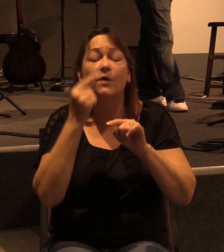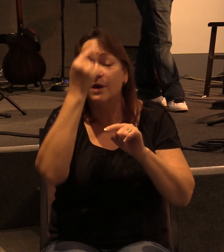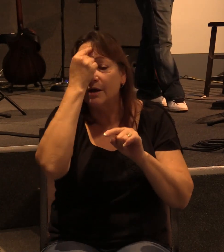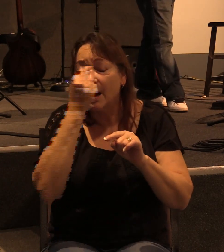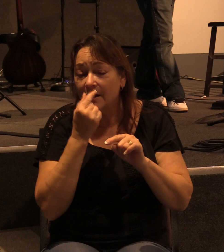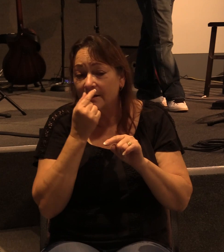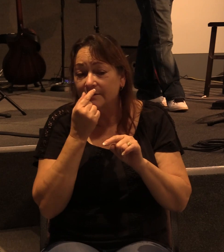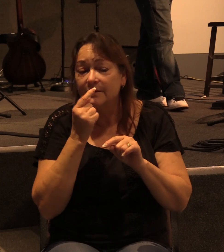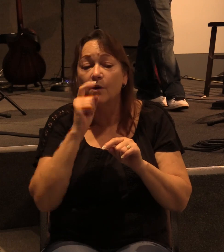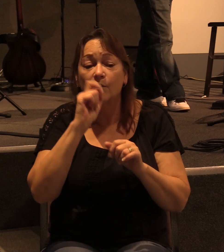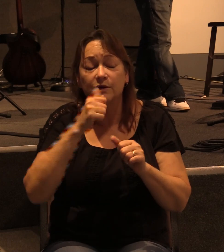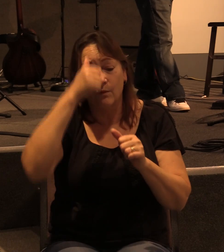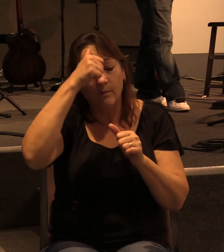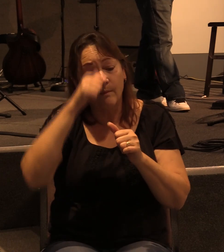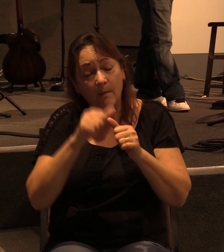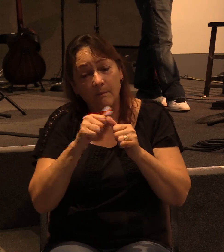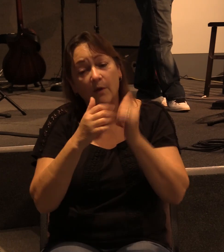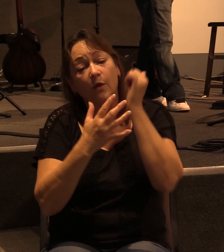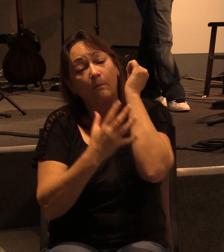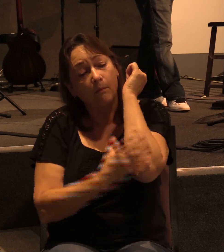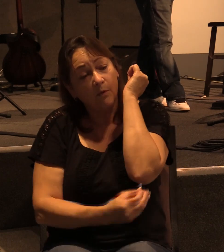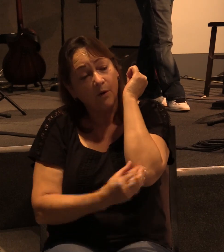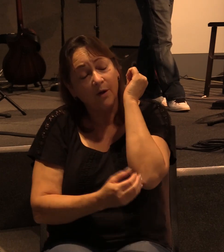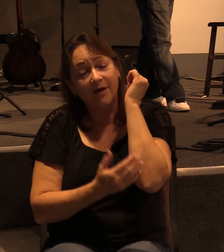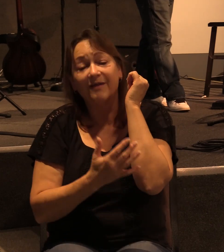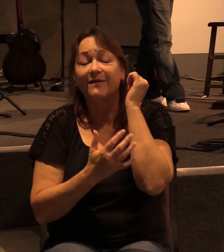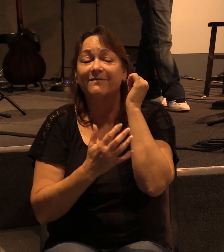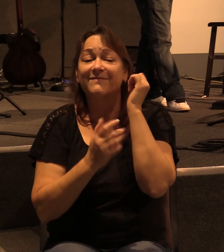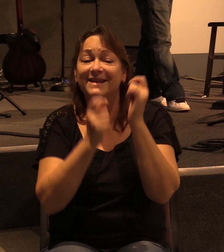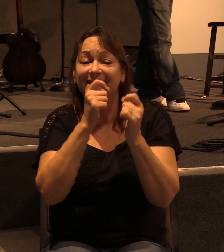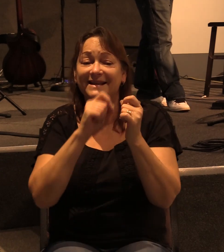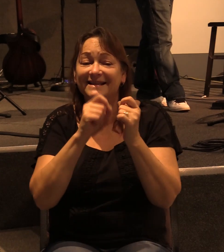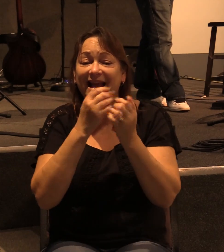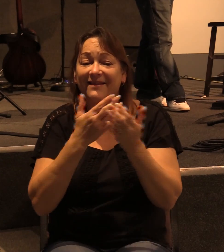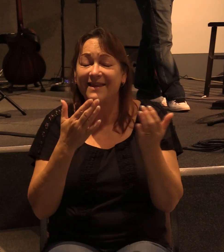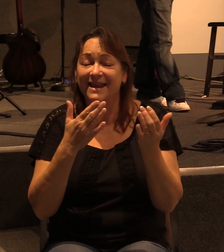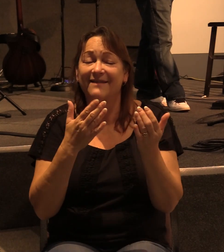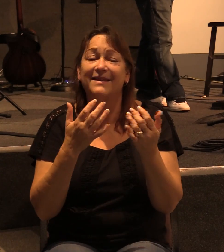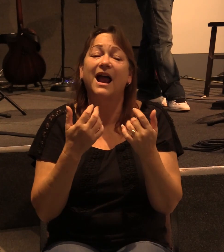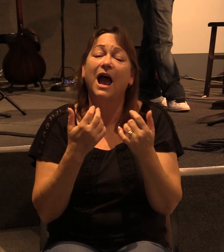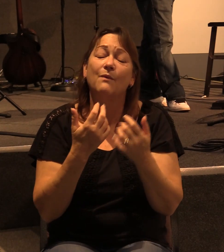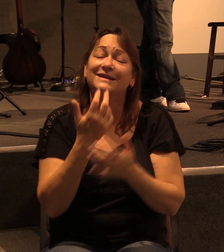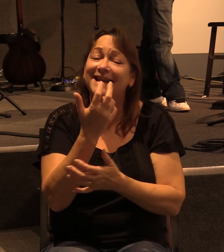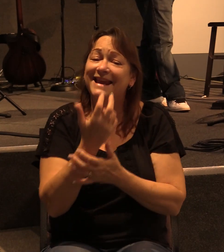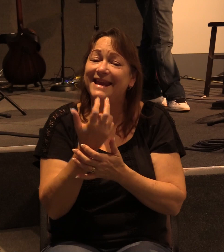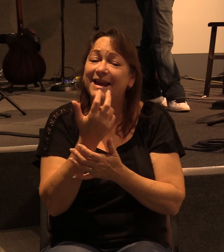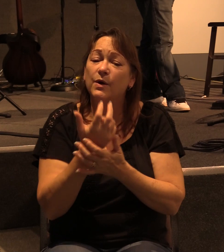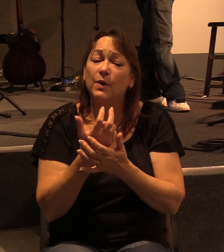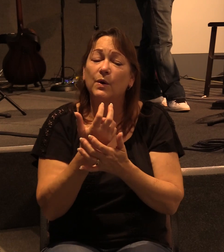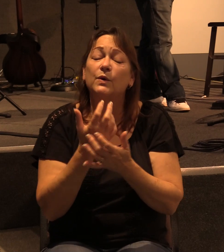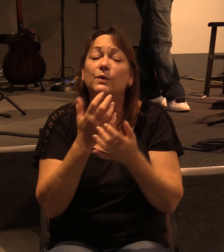that we should remember the poor the very thing which I also was eager to do.